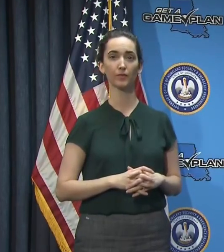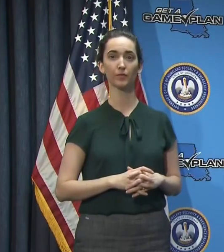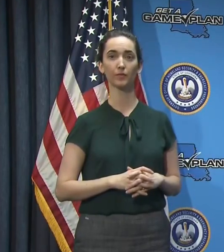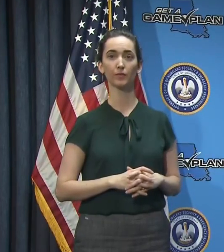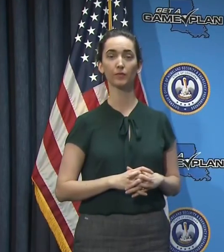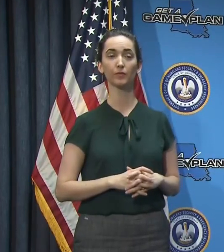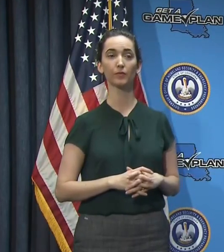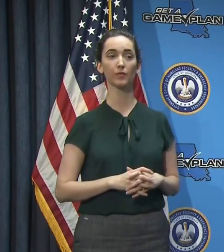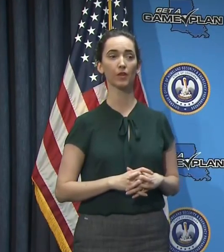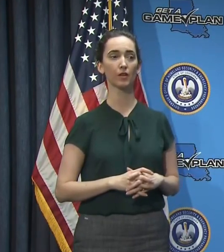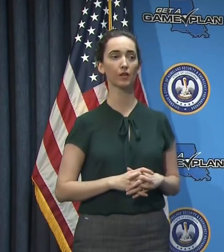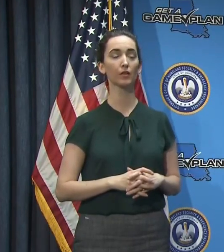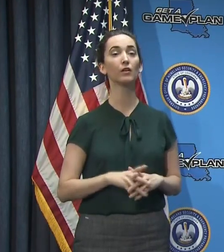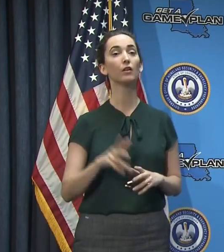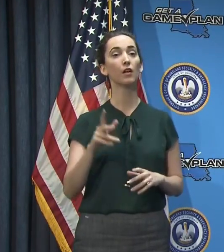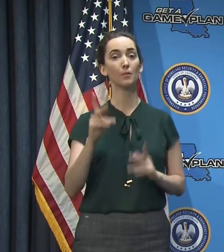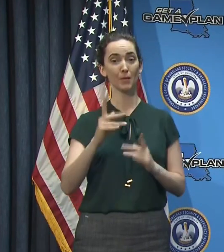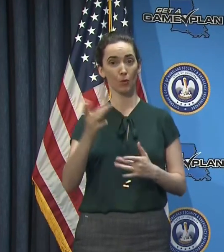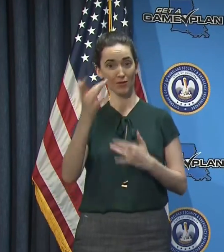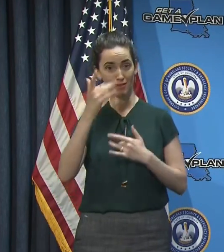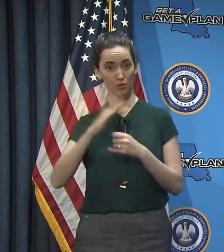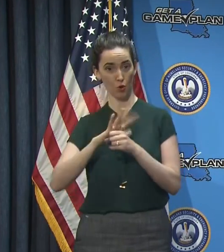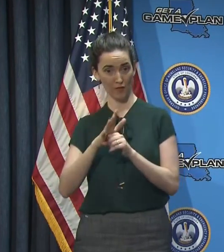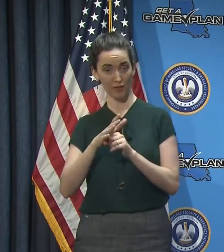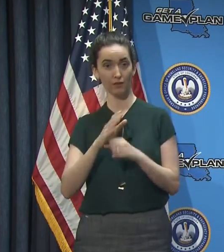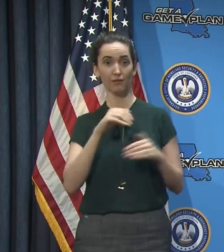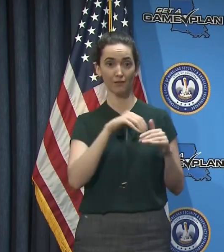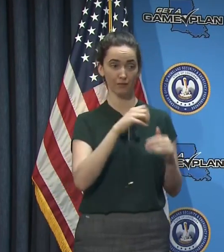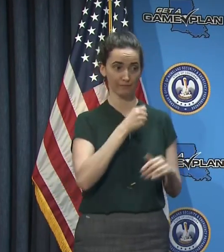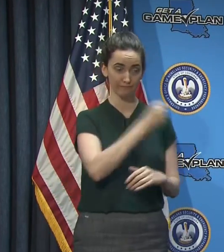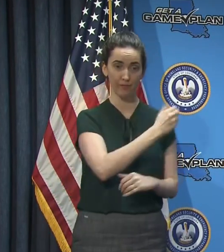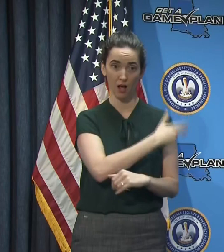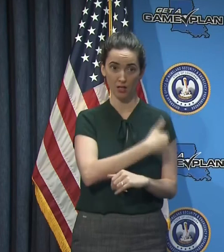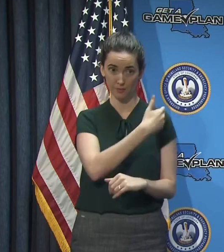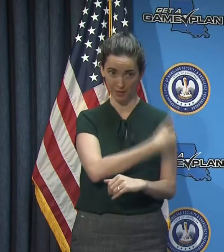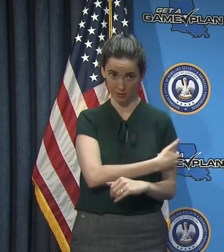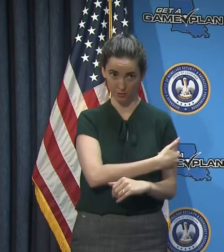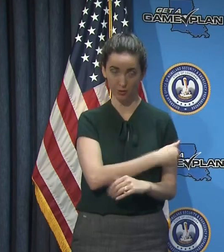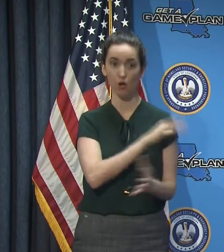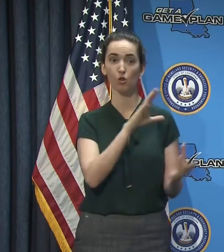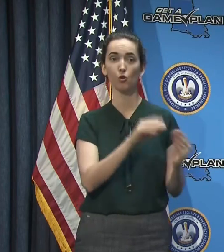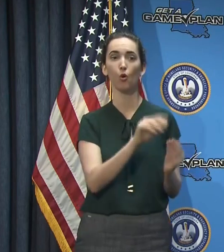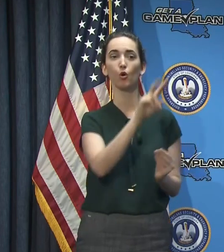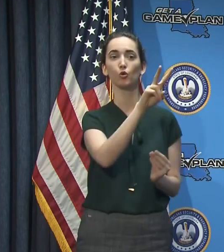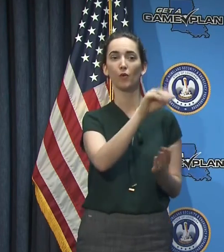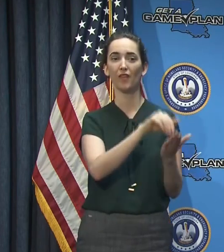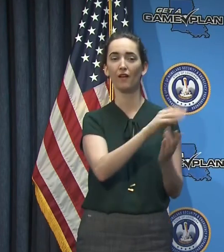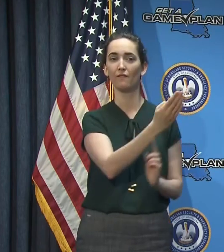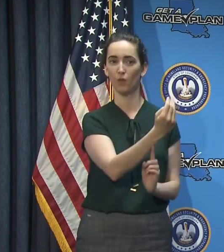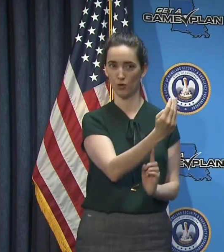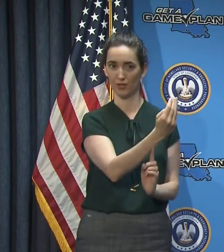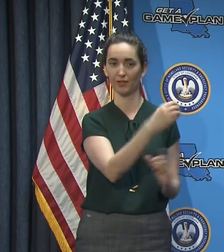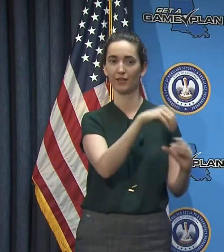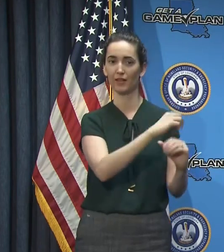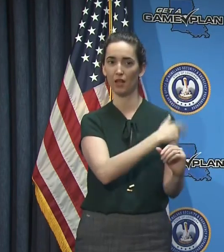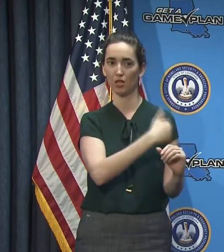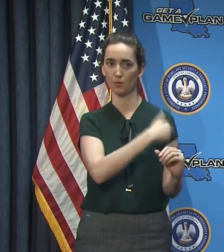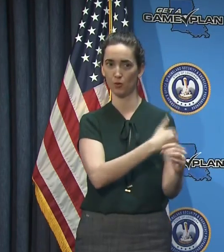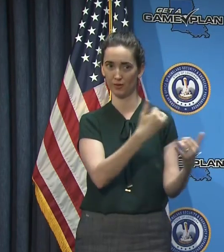confirmed cases in the hospital, there are 200 and, I'm sorry, 2,014 currently hospitalized.